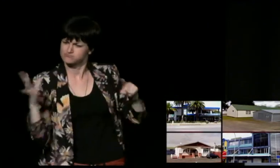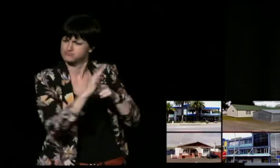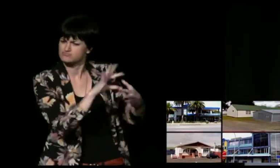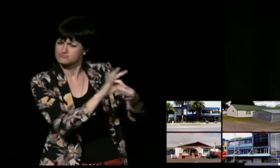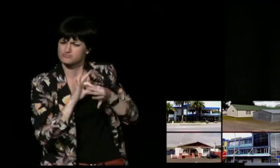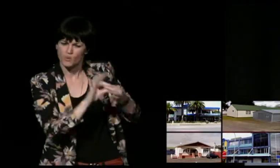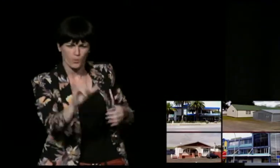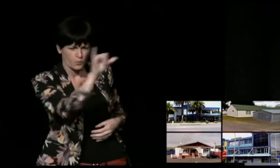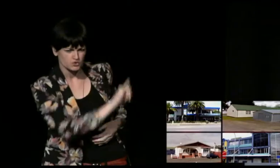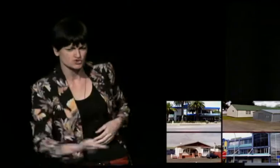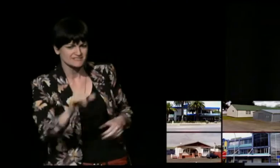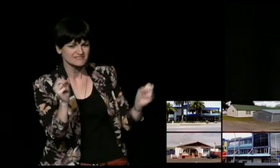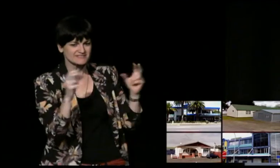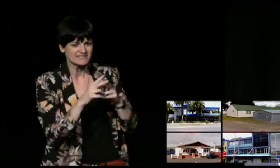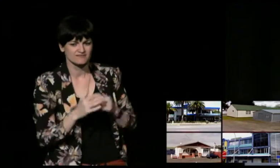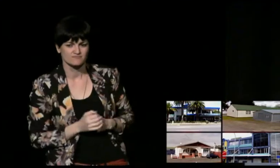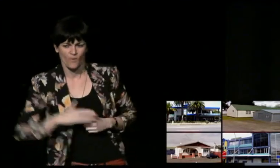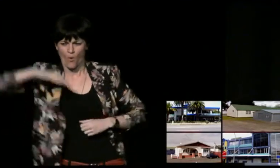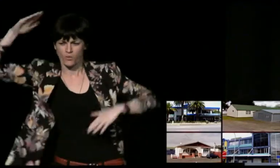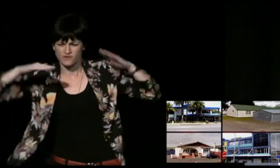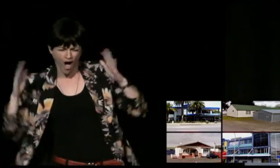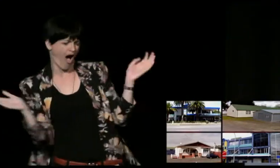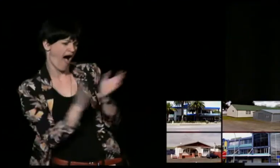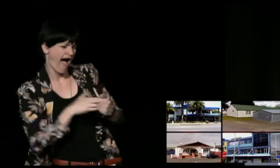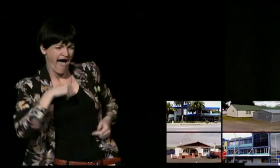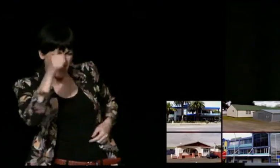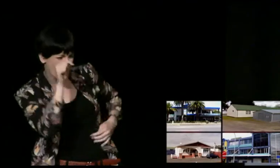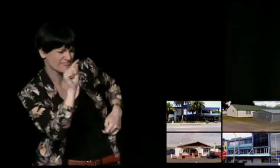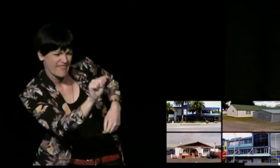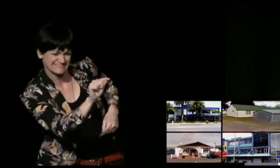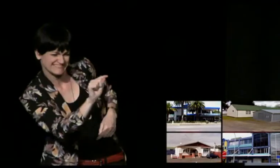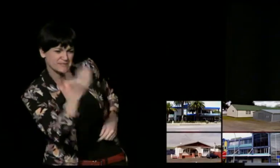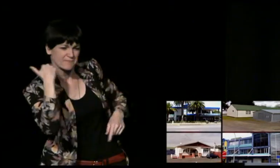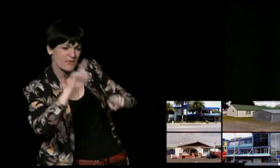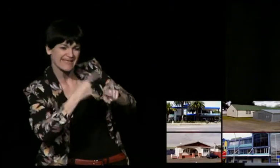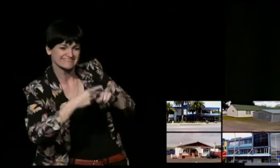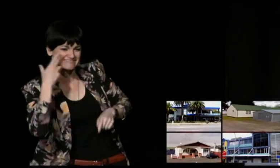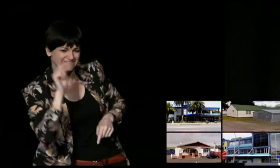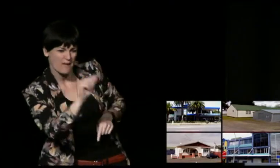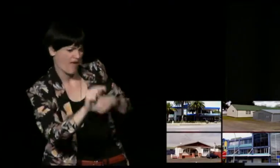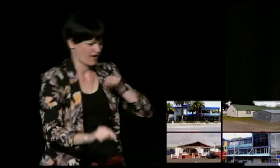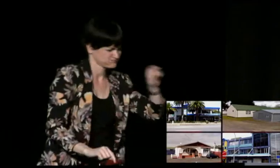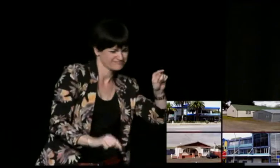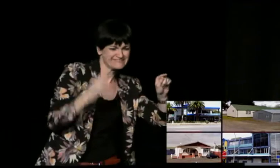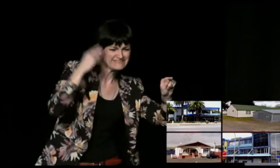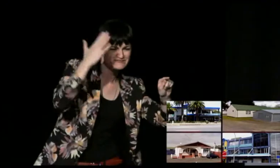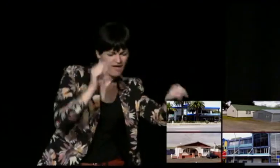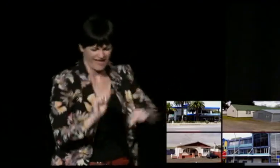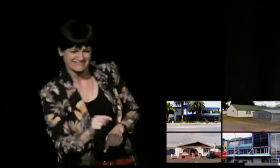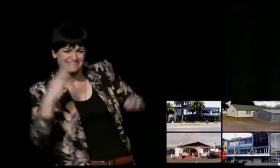put a pin on physical locations that they felt any attachment to. And a lot of older deaf people thought, well, it'll be there and there.